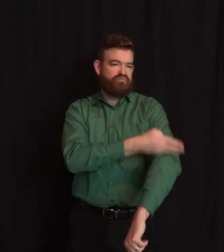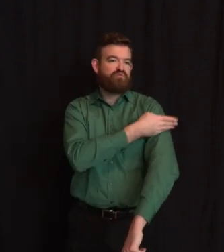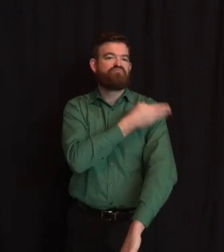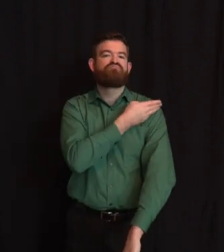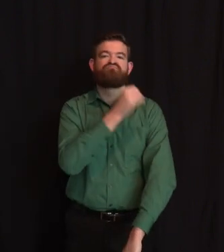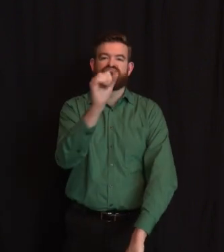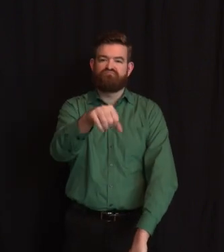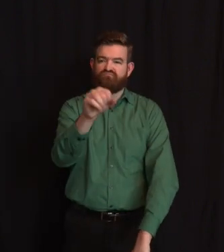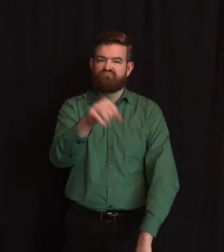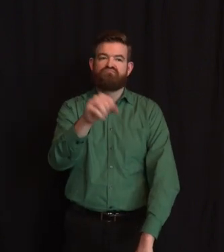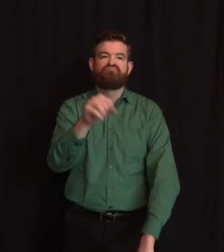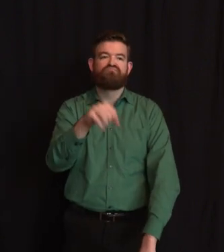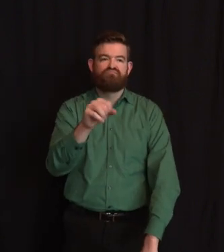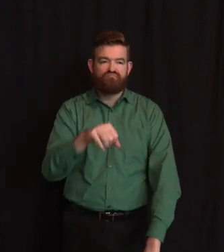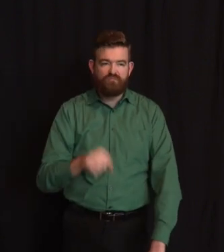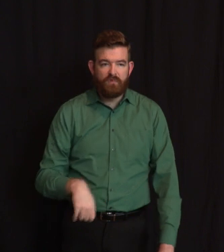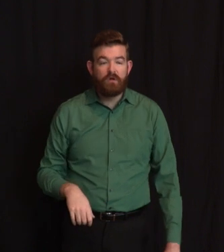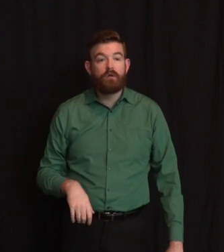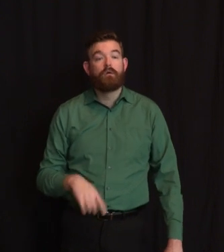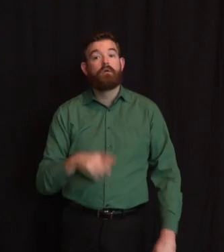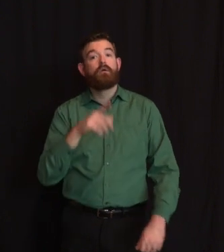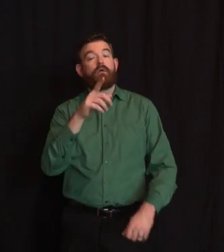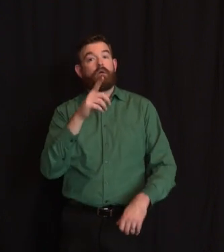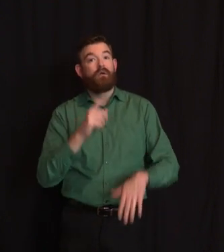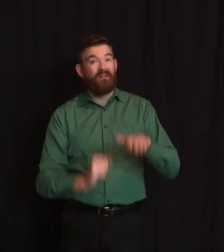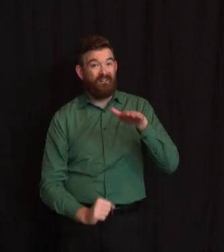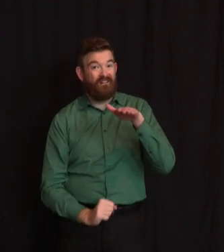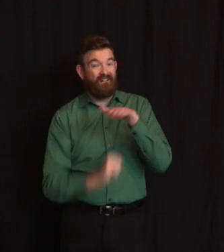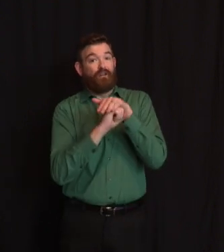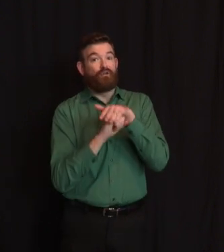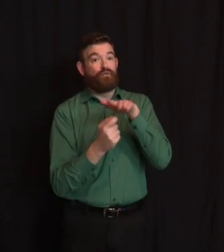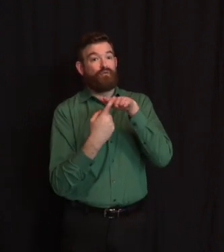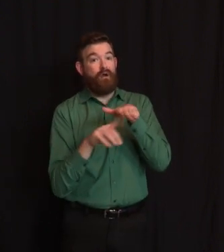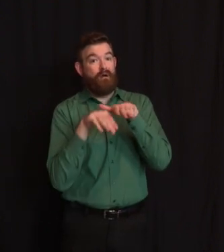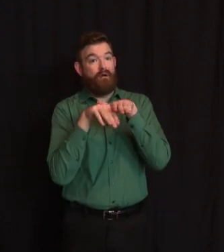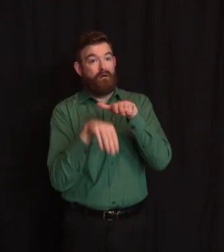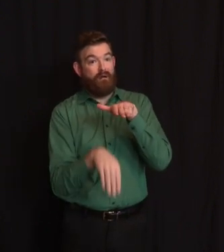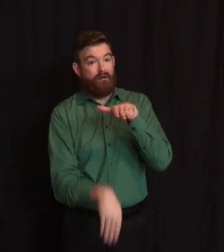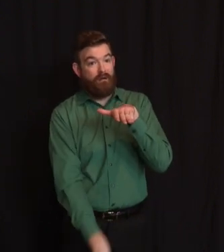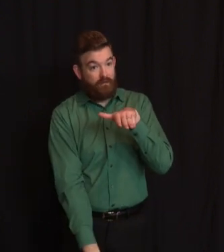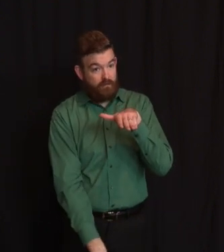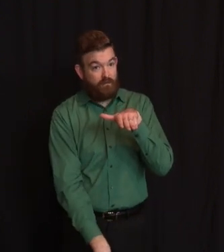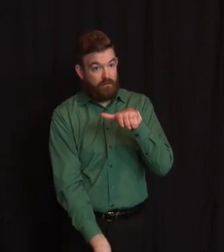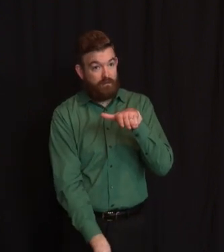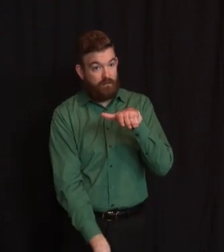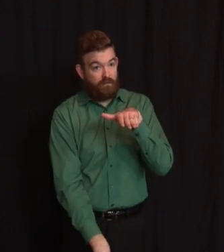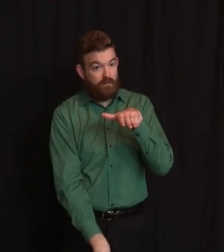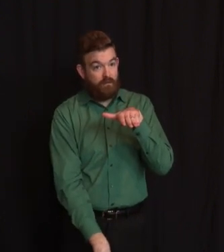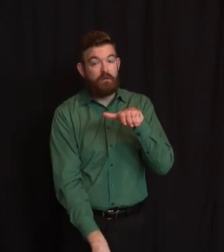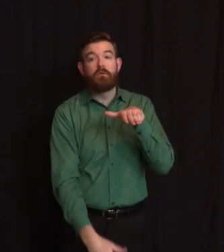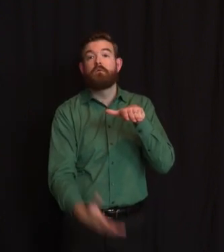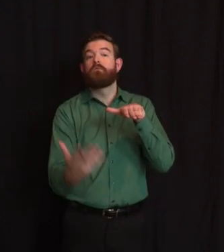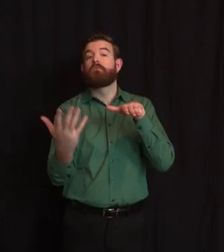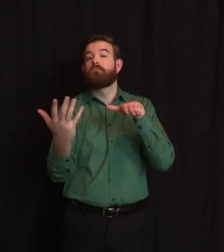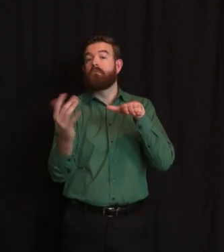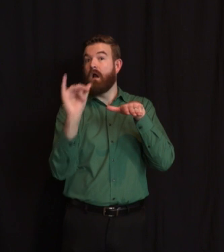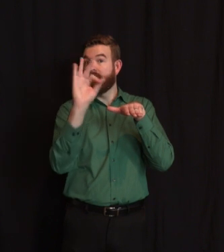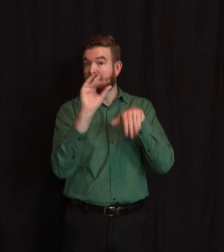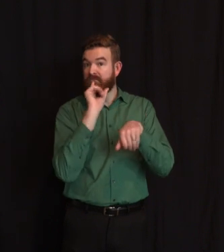folks. So, so far, again, Judy and Christina are looking – and we all are at multiple models that have sort of this shape to them.